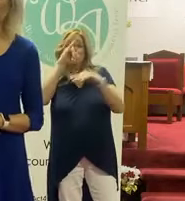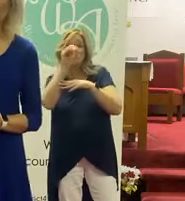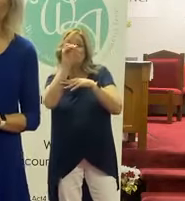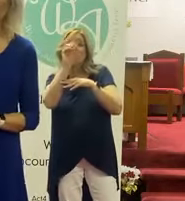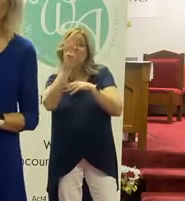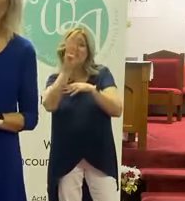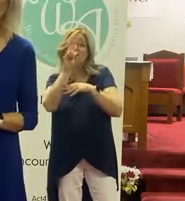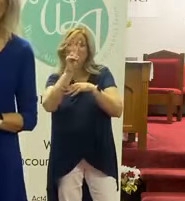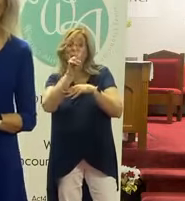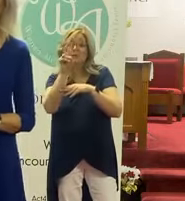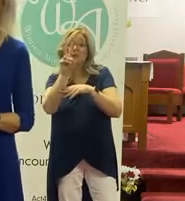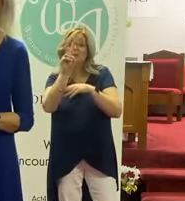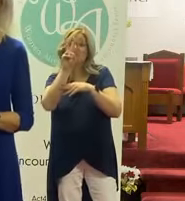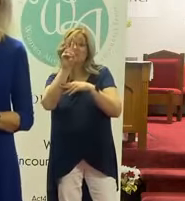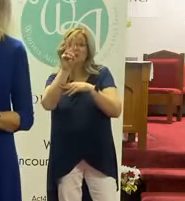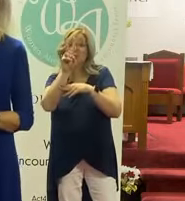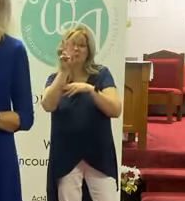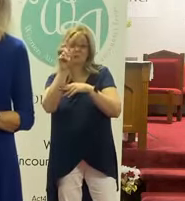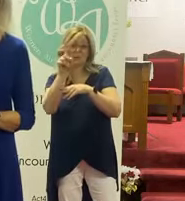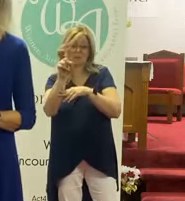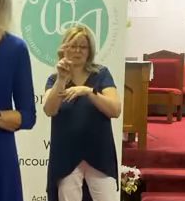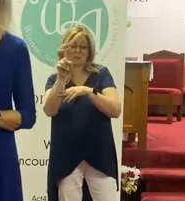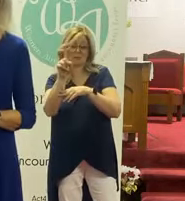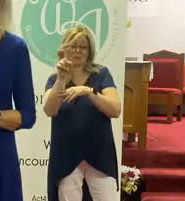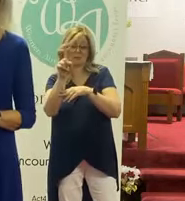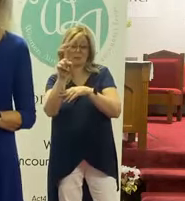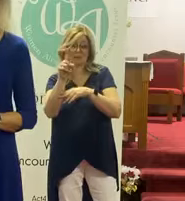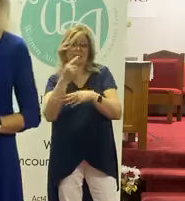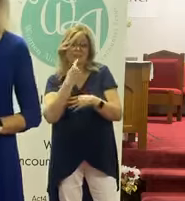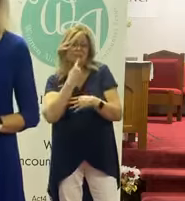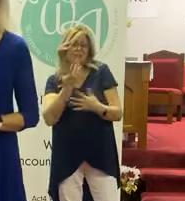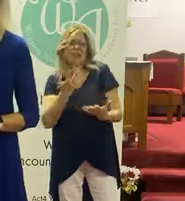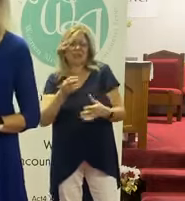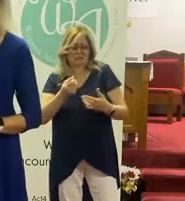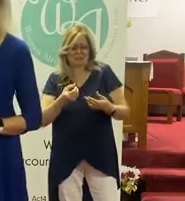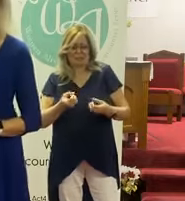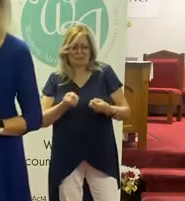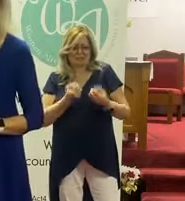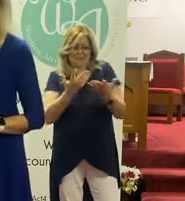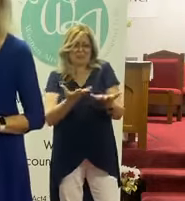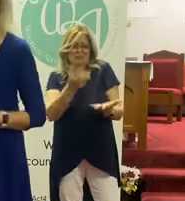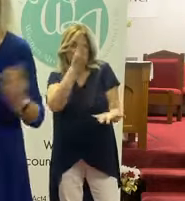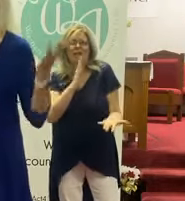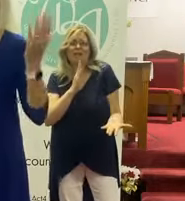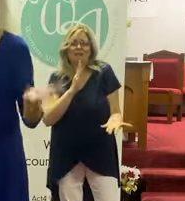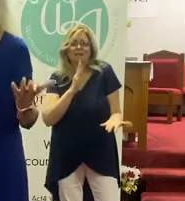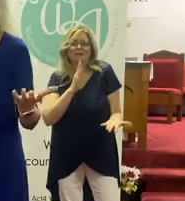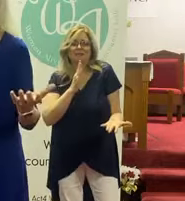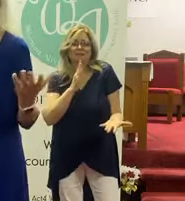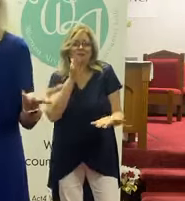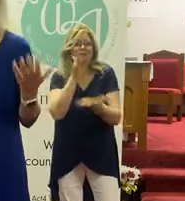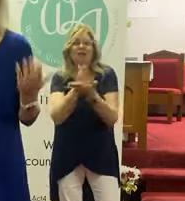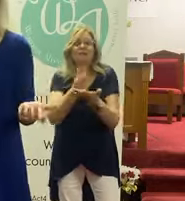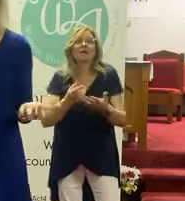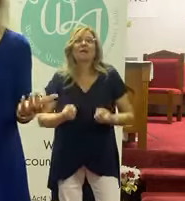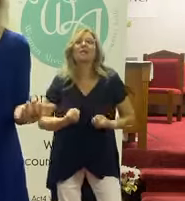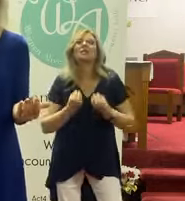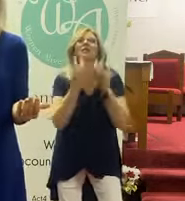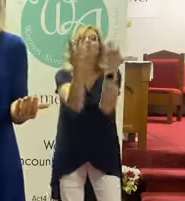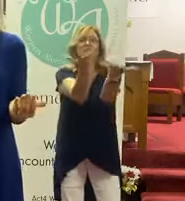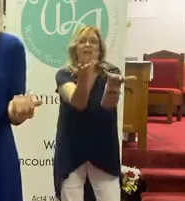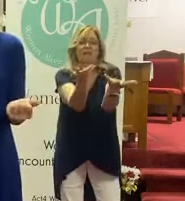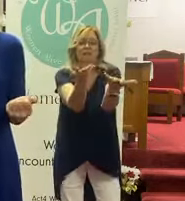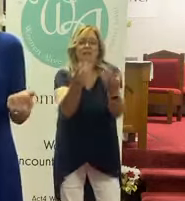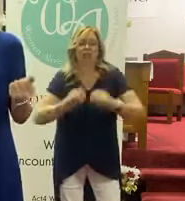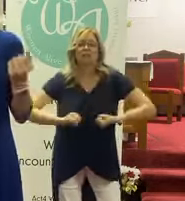22, verse 21, he says, Give in to God. Again, I can stop right here. Give in.